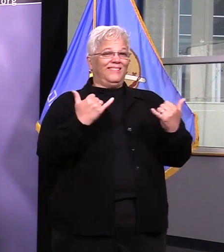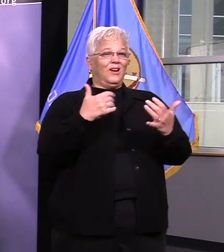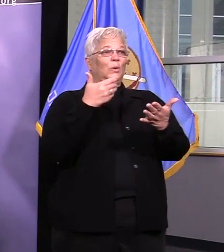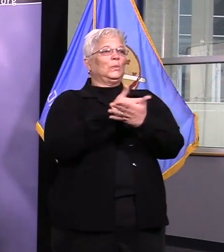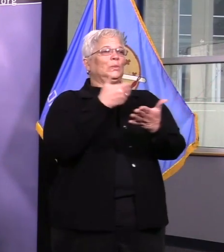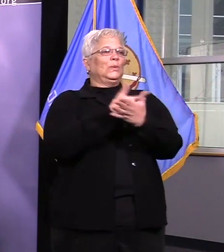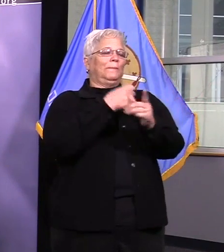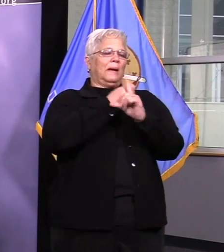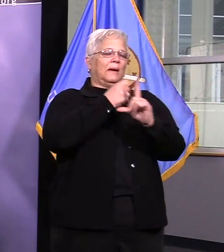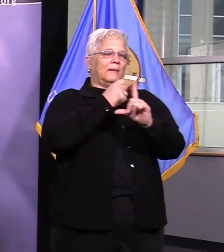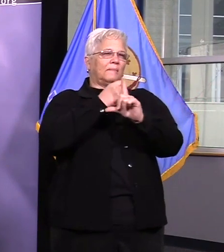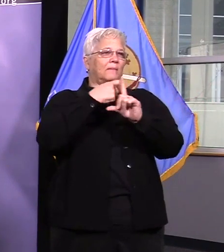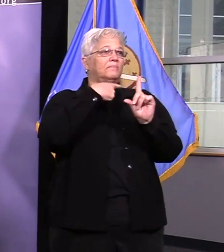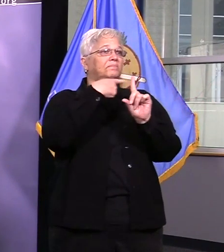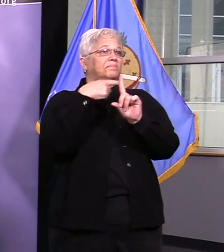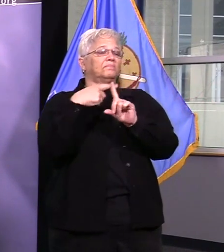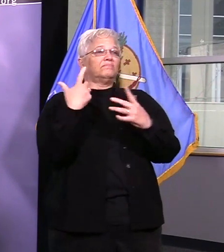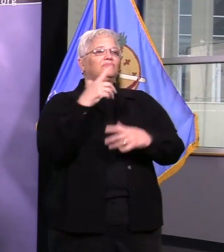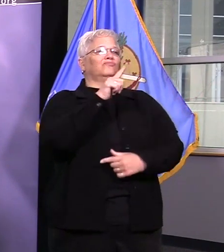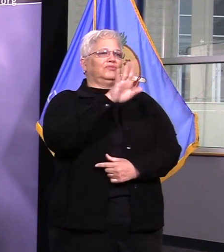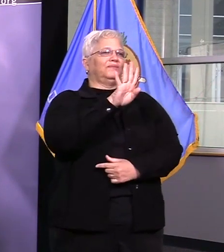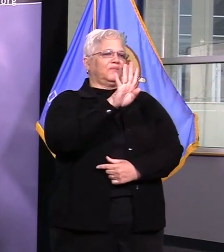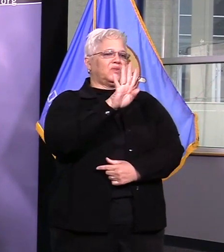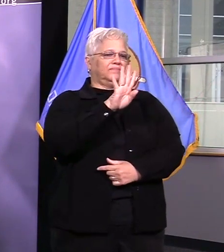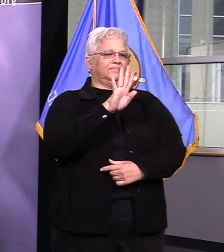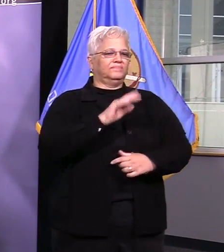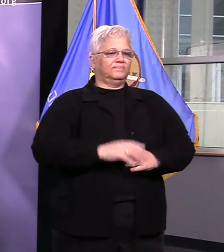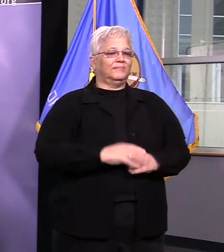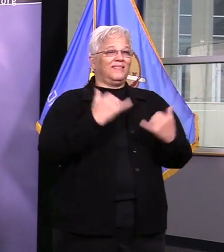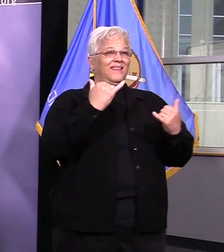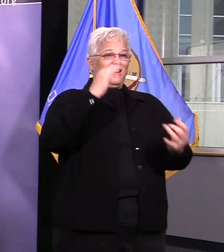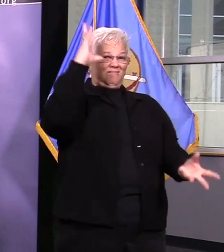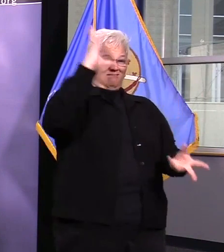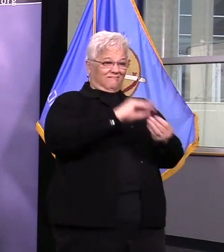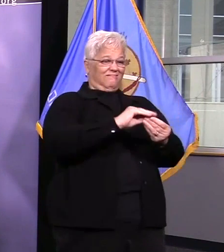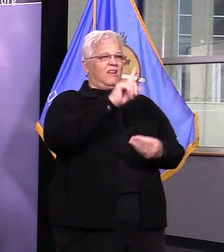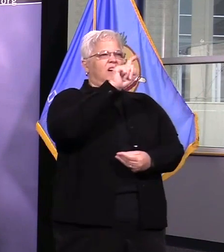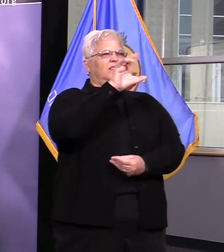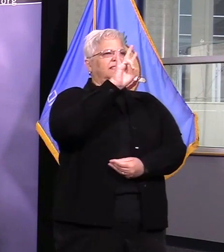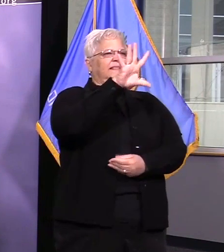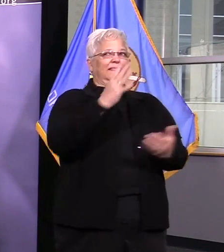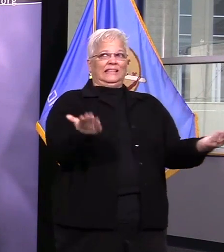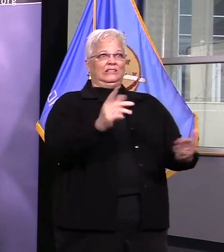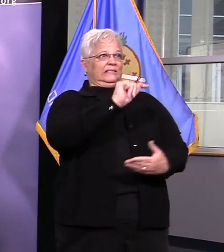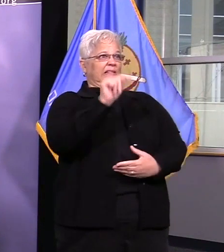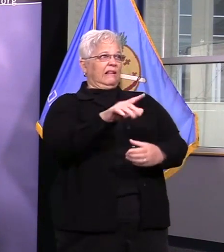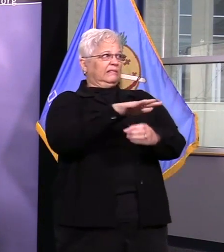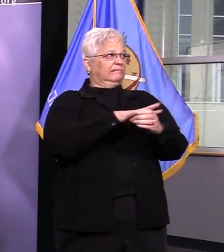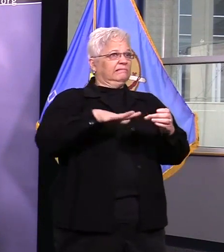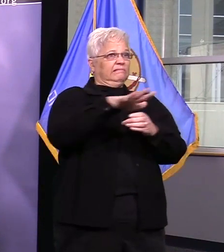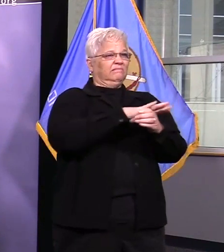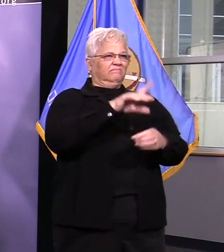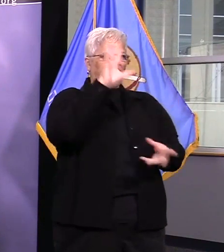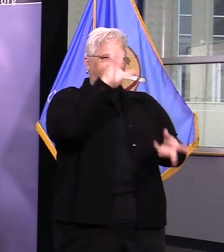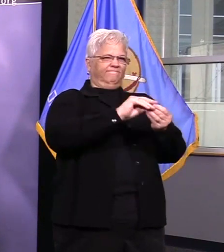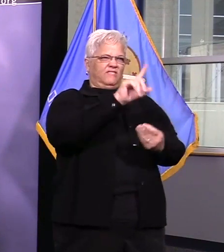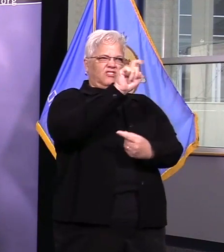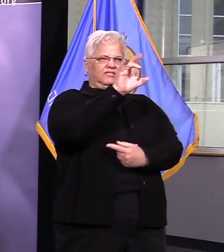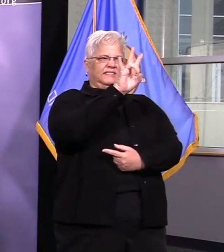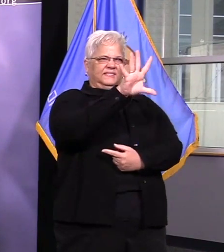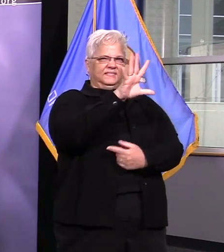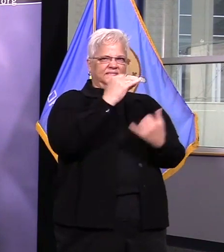total of COVID-19 positive cases to 175. I am pleased to report that we now have 20 people who